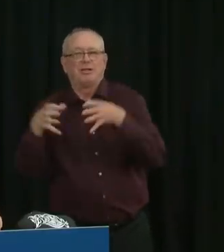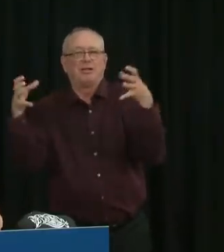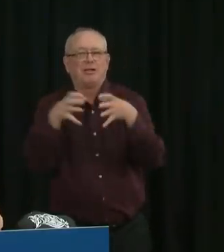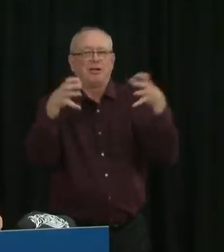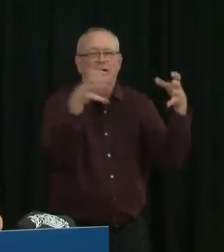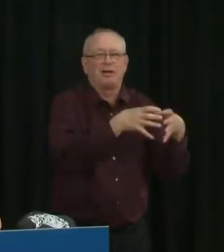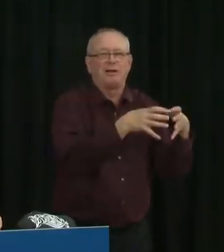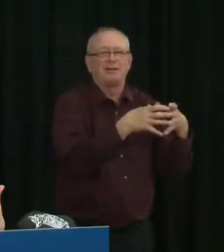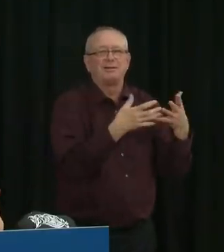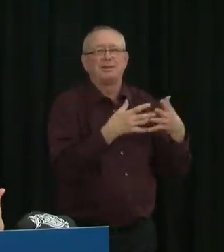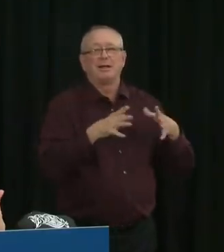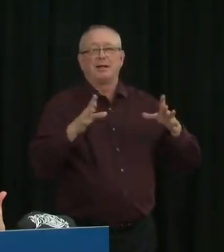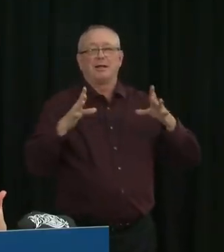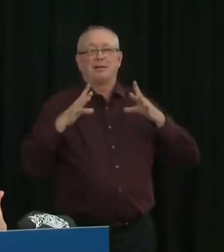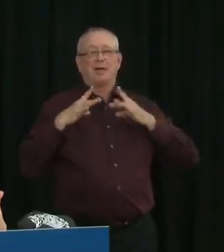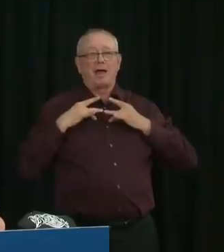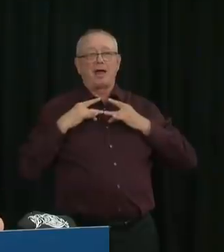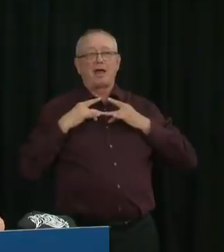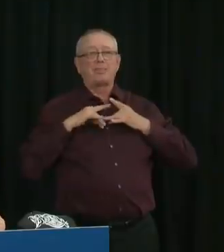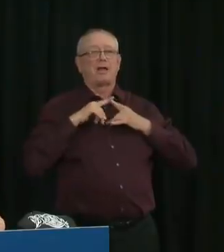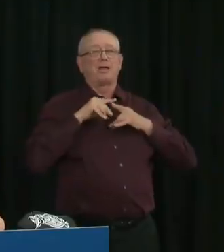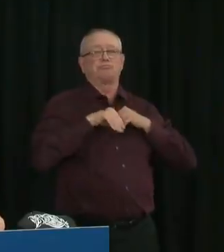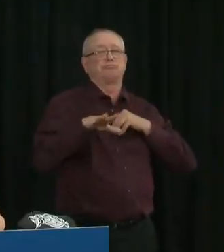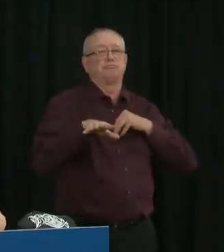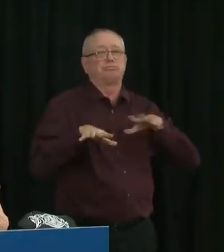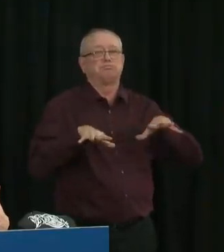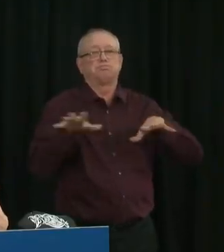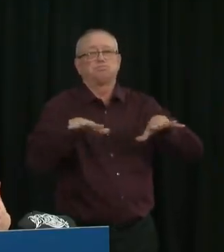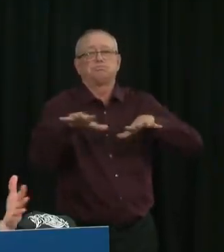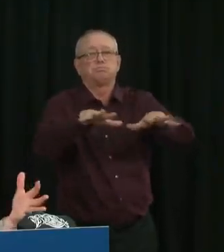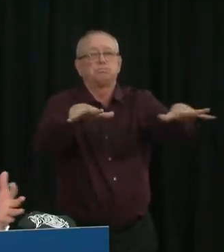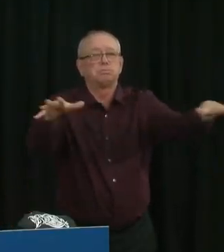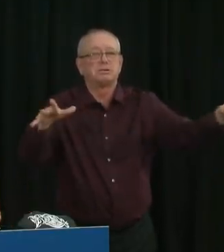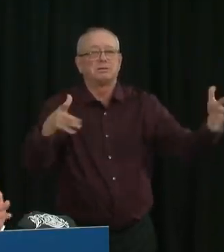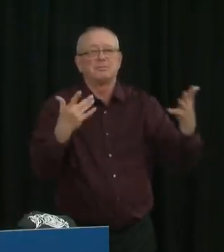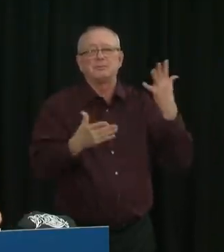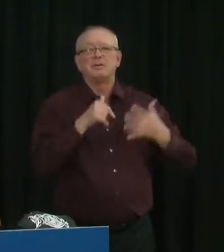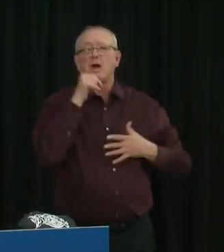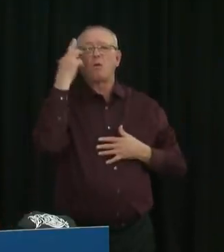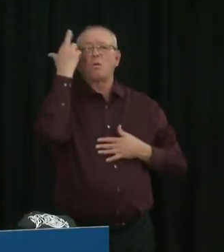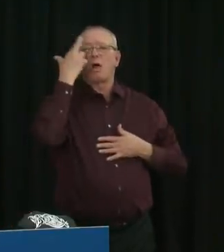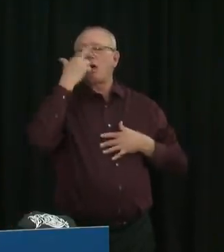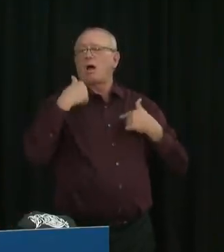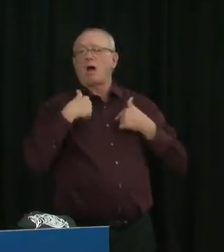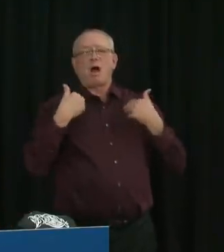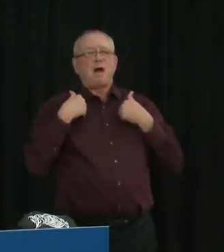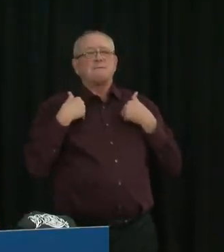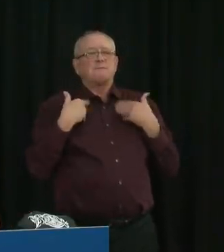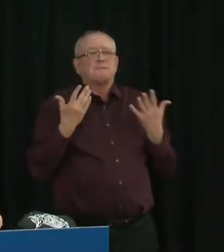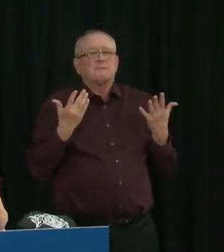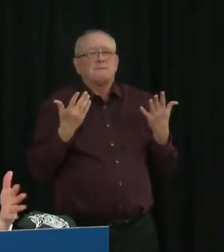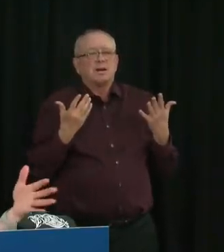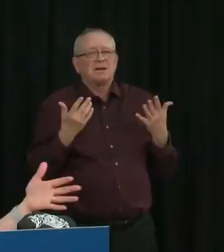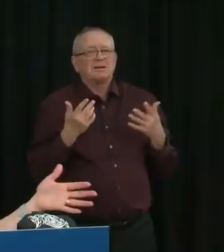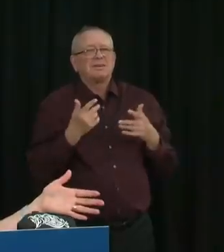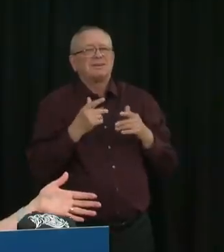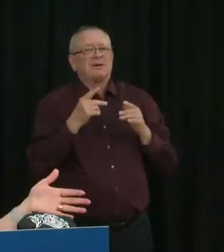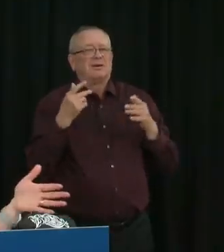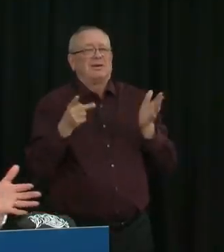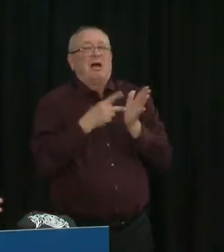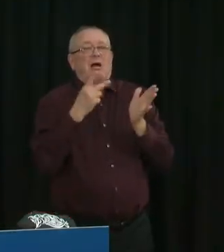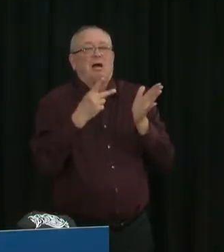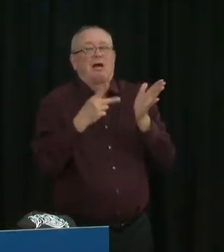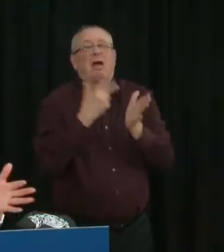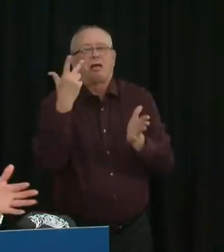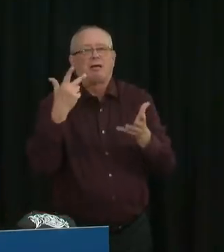passed it on to others, again, maybe before knowing they were infectious. So we're starting to see, again, that kind of double impact in their cases where we're